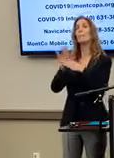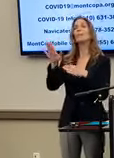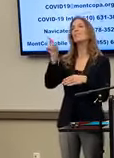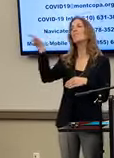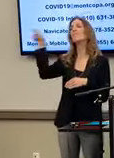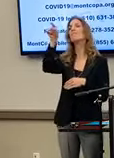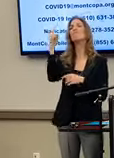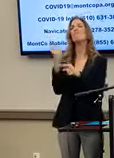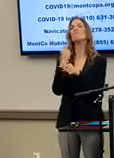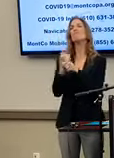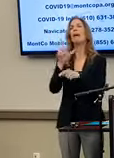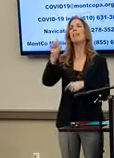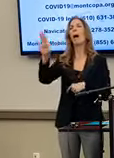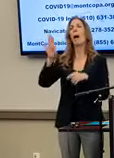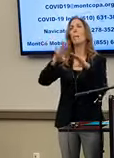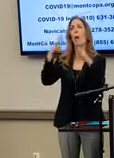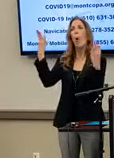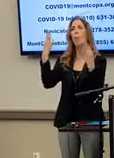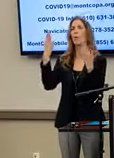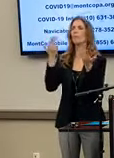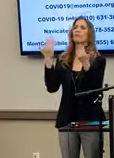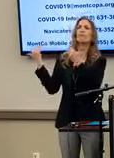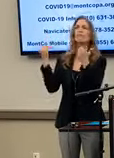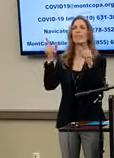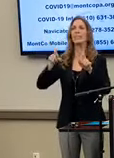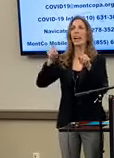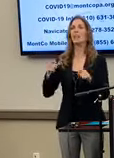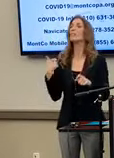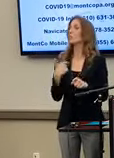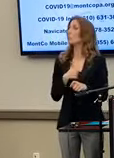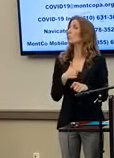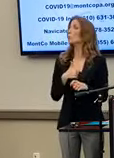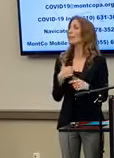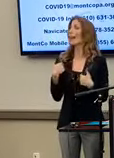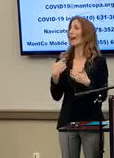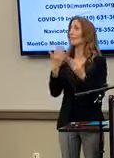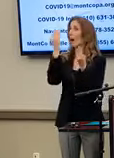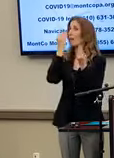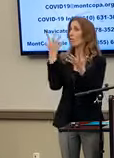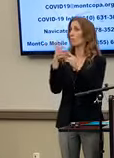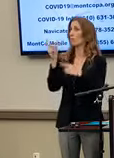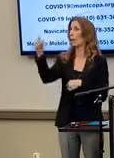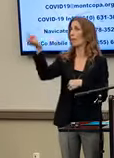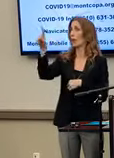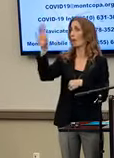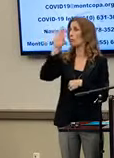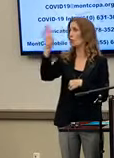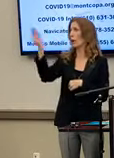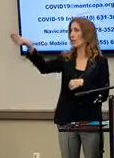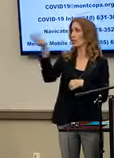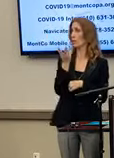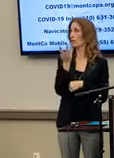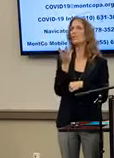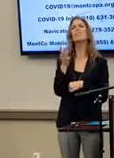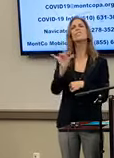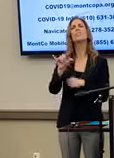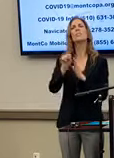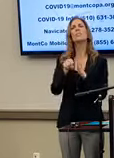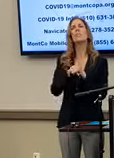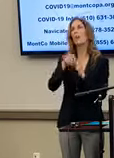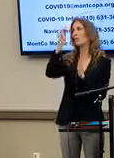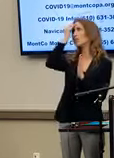started doing testing, we do get information directly from them, so does the state,